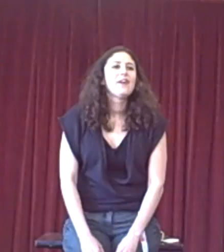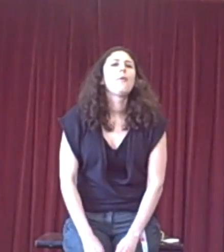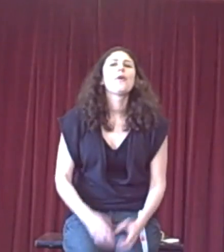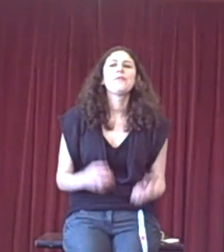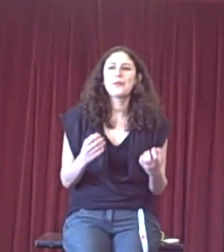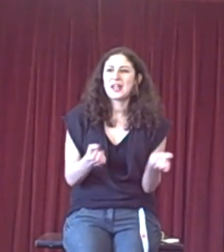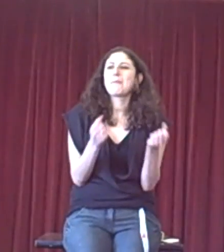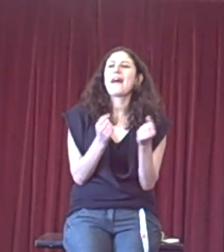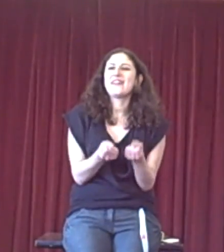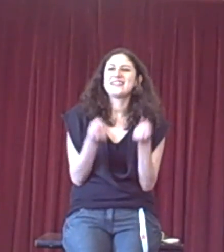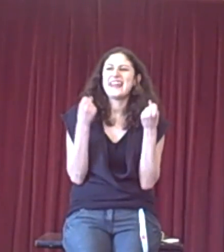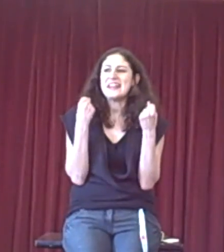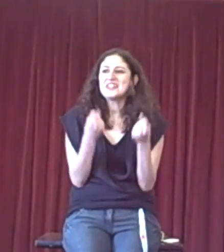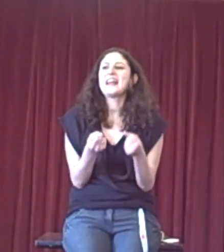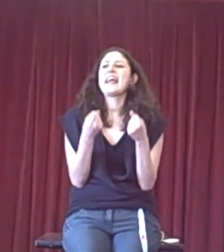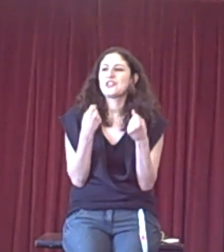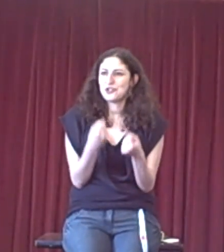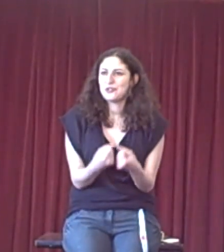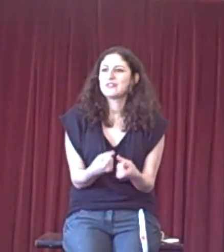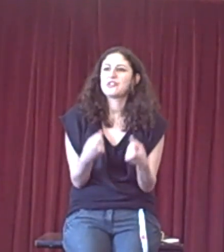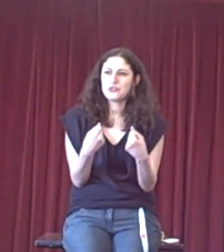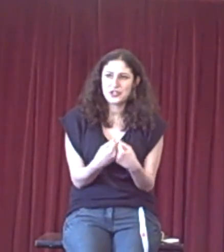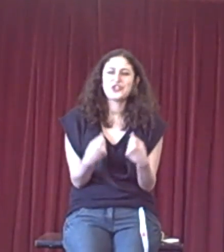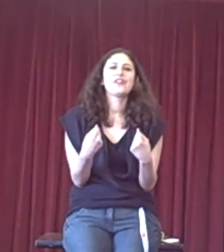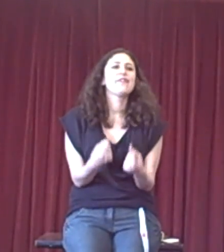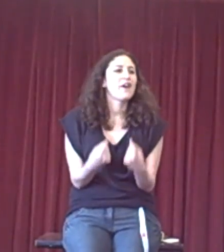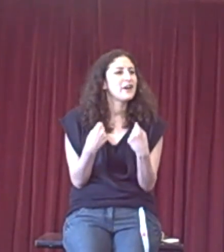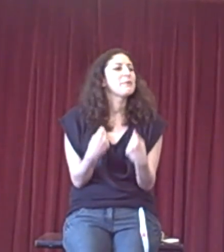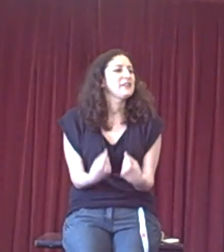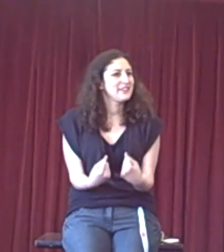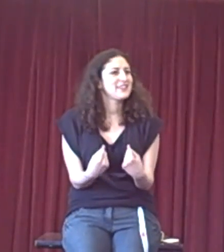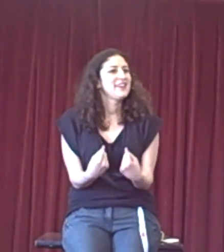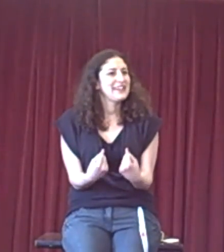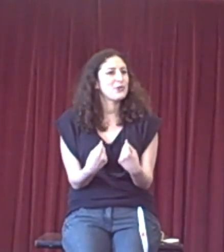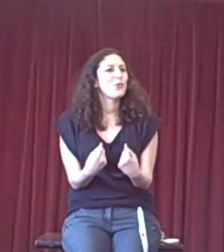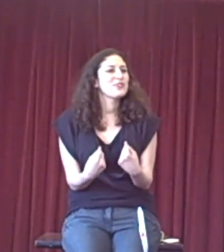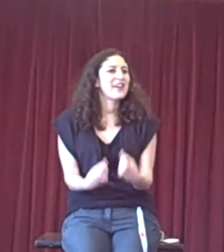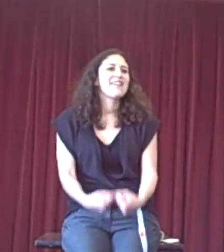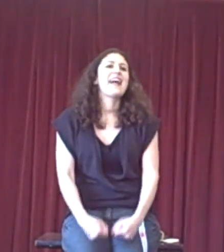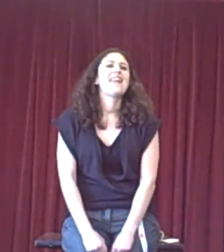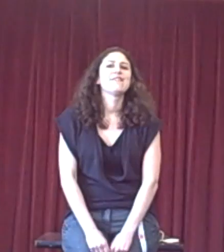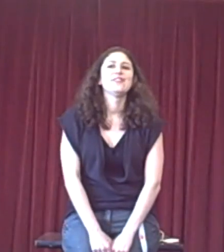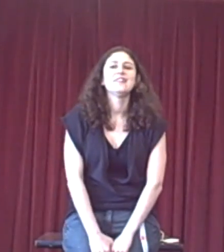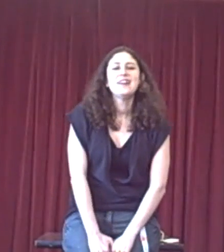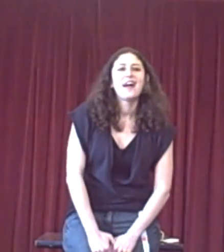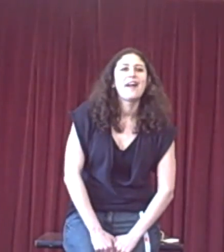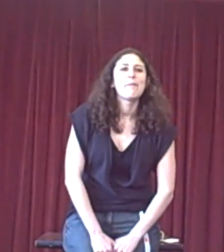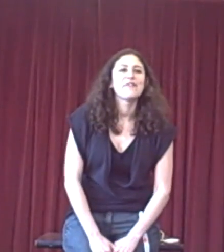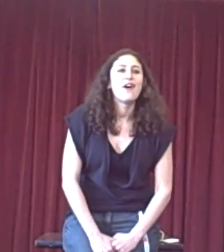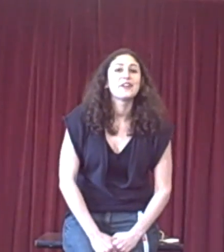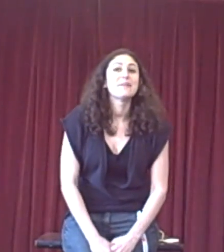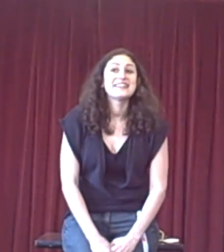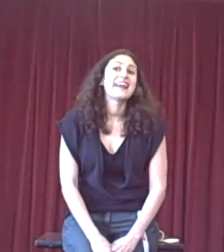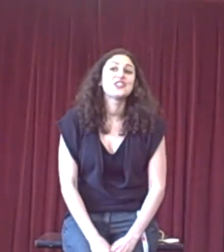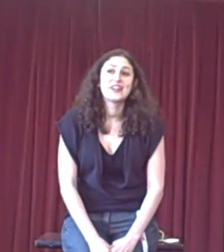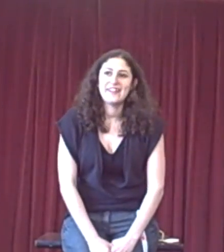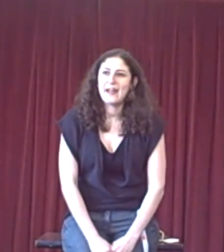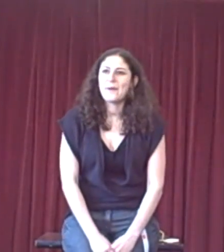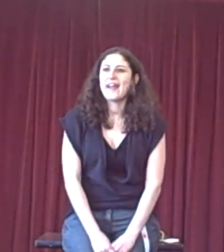What I'm talking about is an intellectual destruction of arguments. It's all done at that level of argumentation in that way.